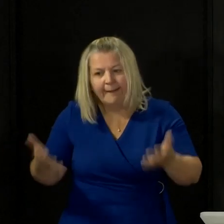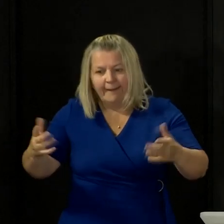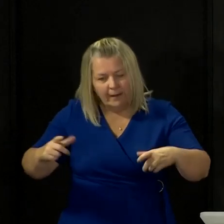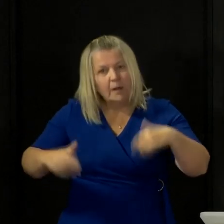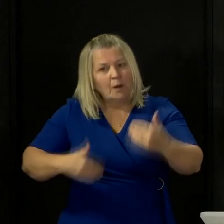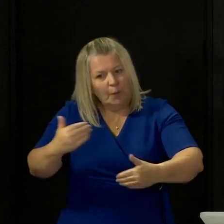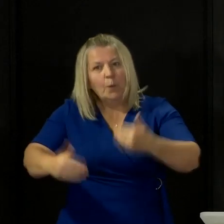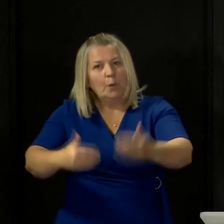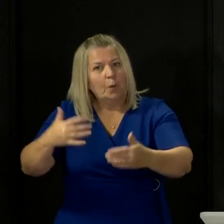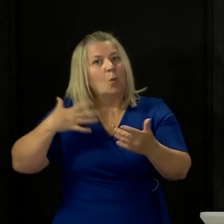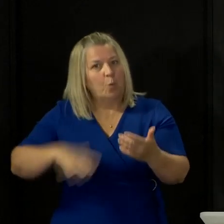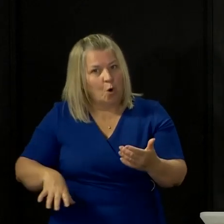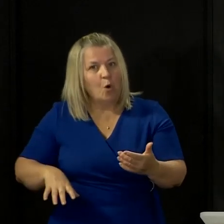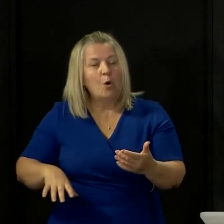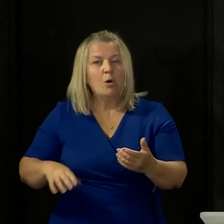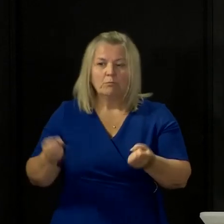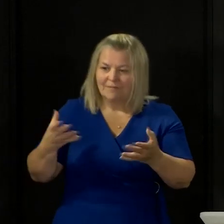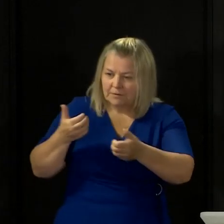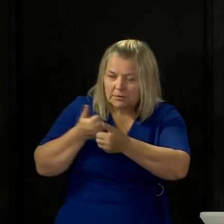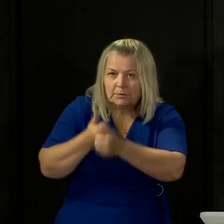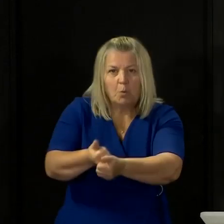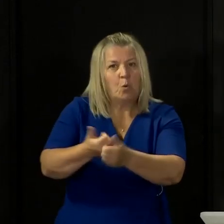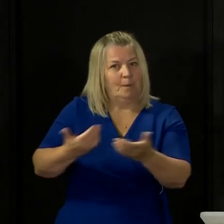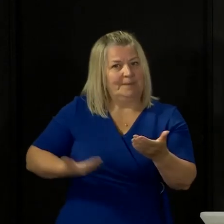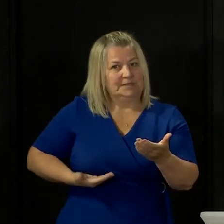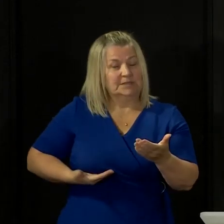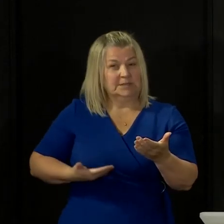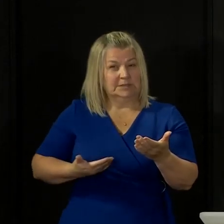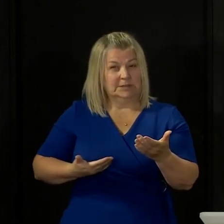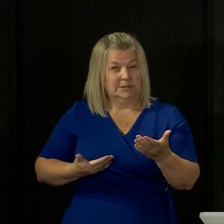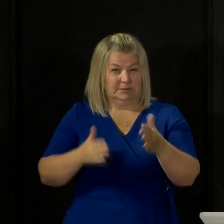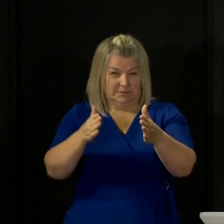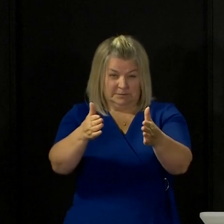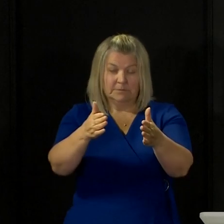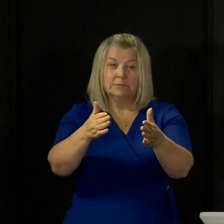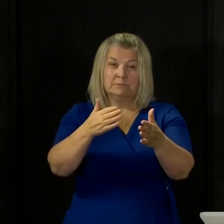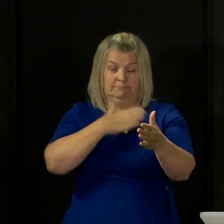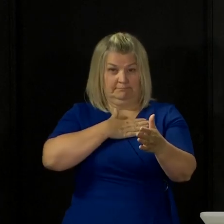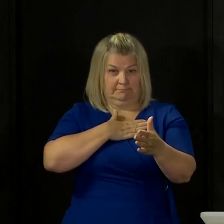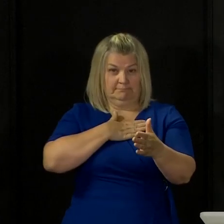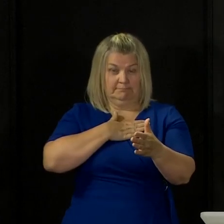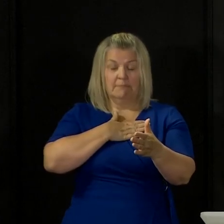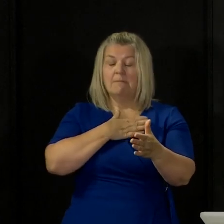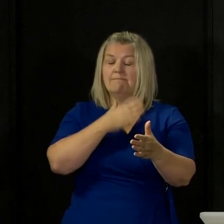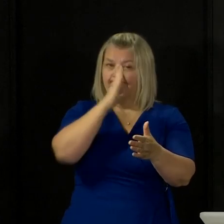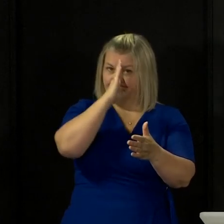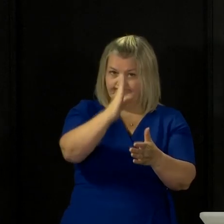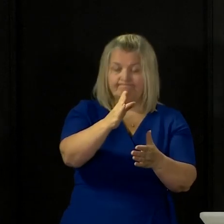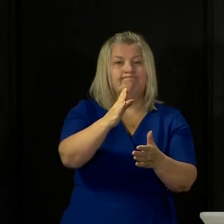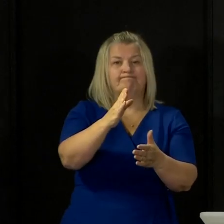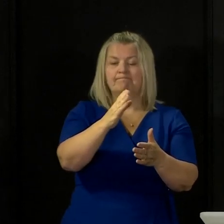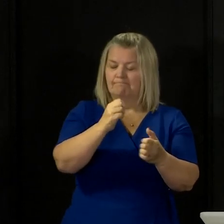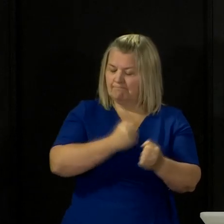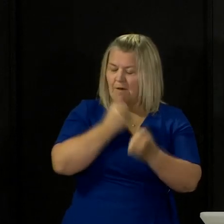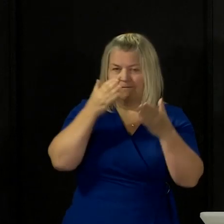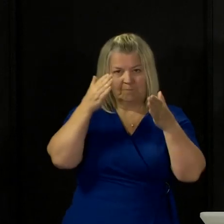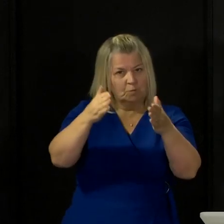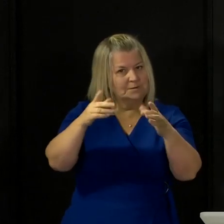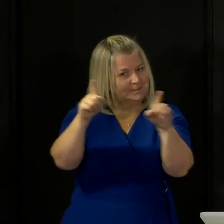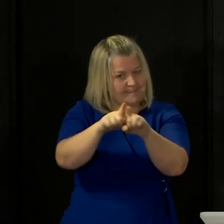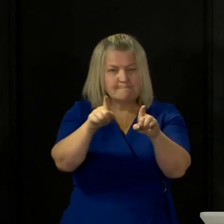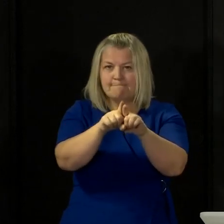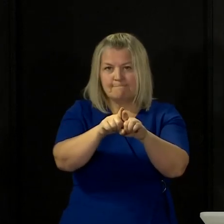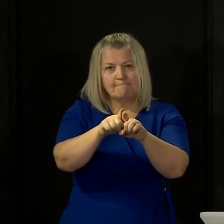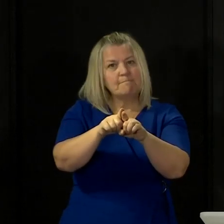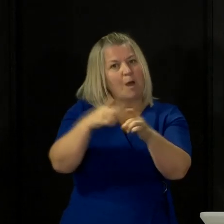to provide the support that businesses need. And I just want to assure people watching that that focus is as strong as our focus on dealing with the